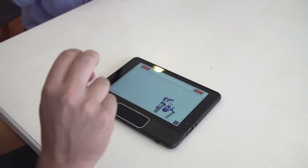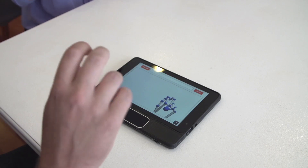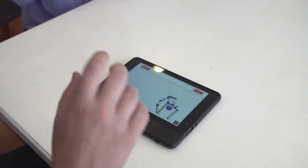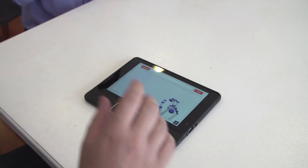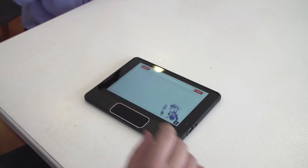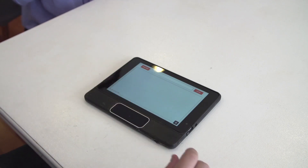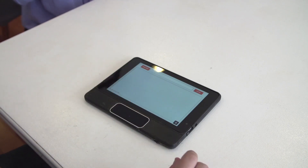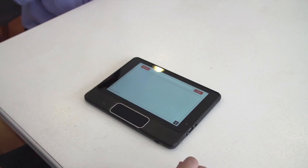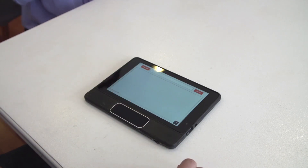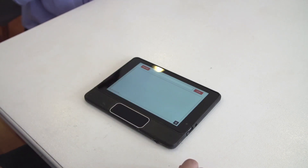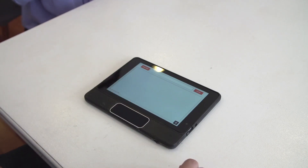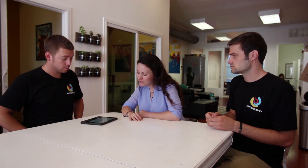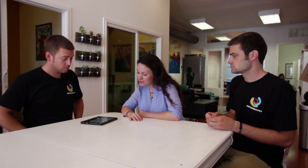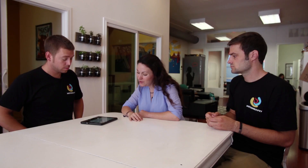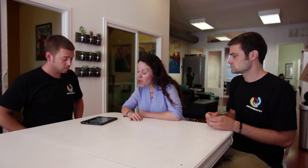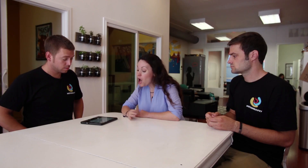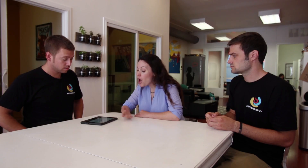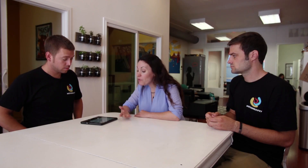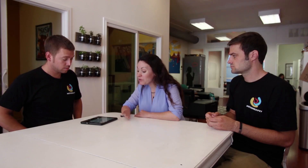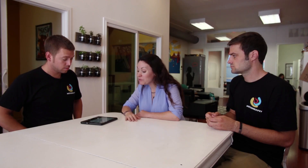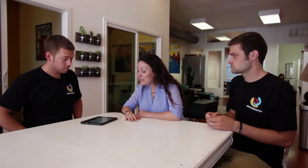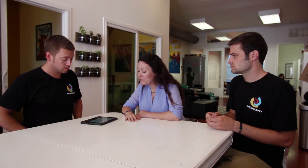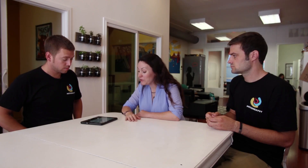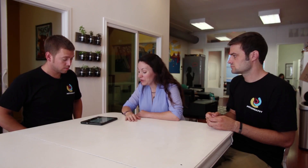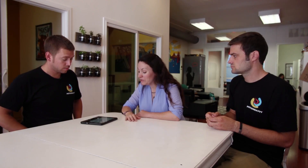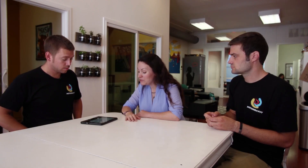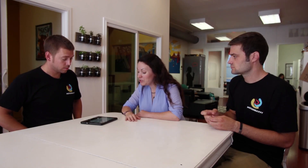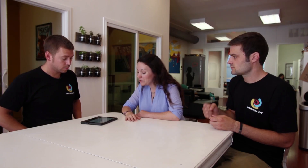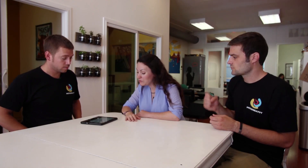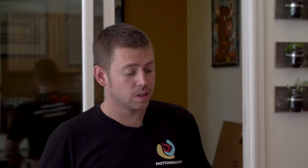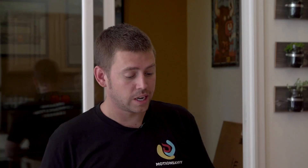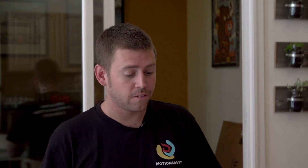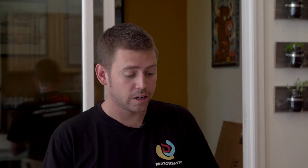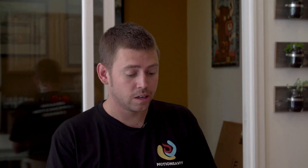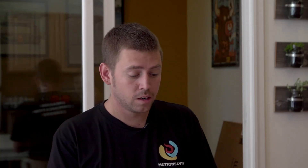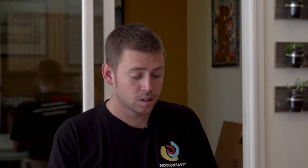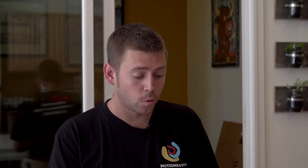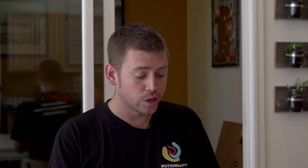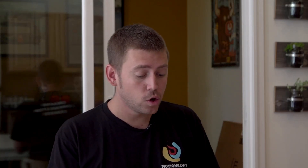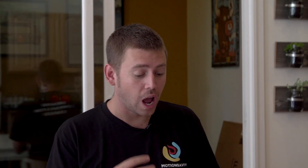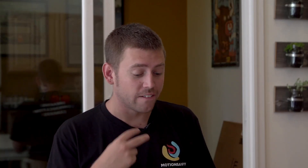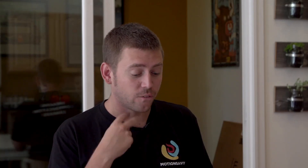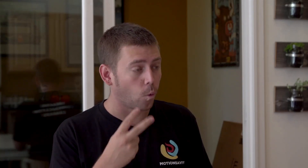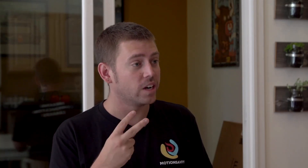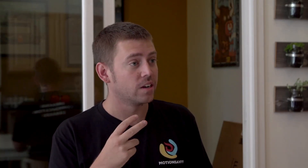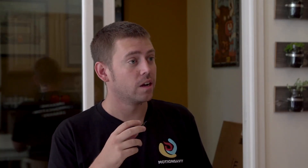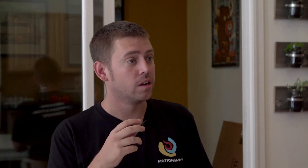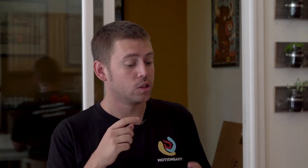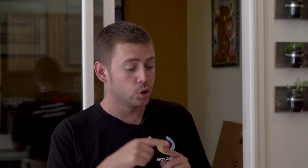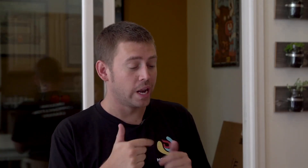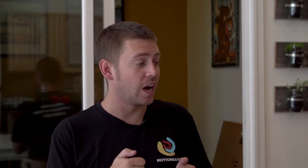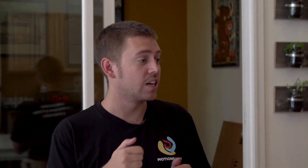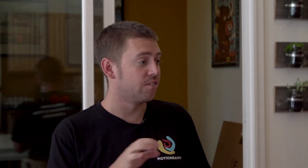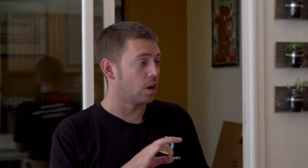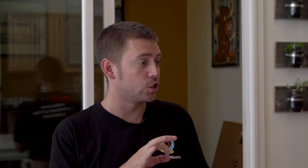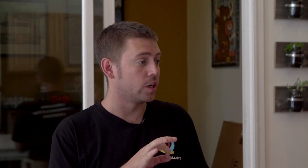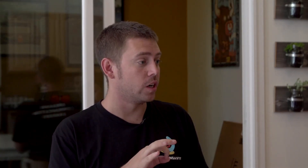Hello my name. Hello my name is Ryan. Oh it'll read it for you too. Definitely. So we do have a voice to text function.